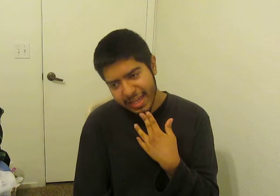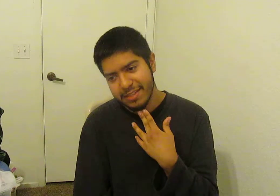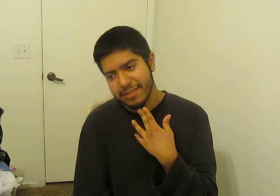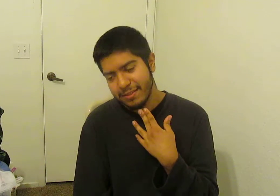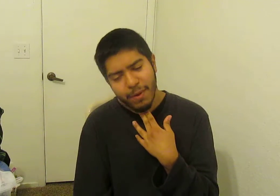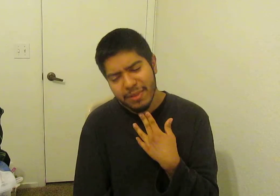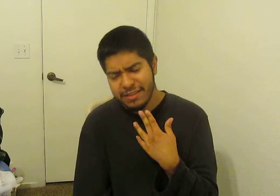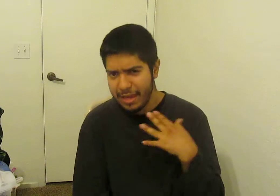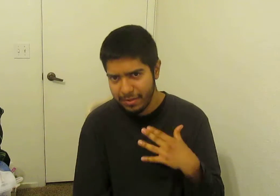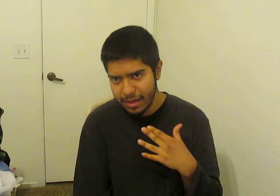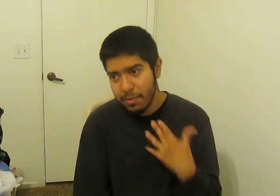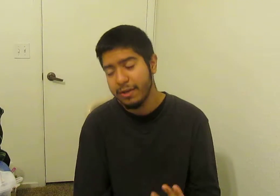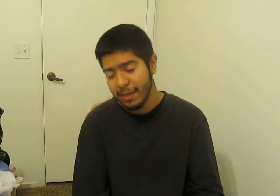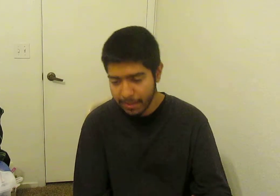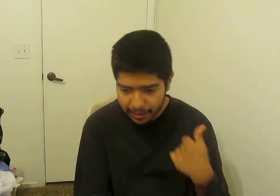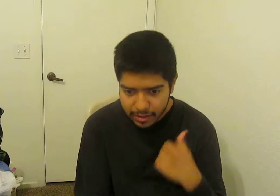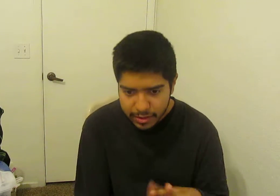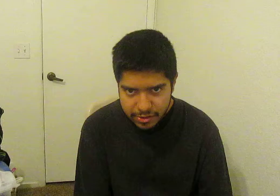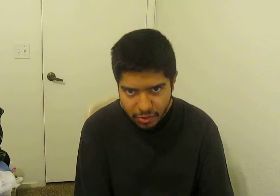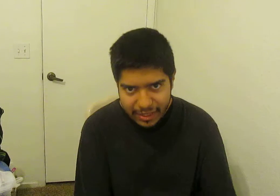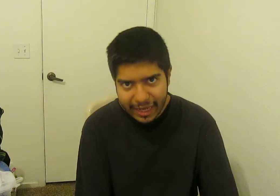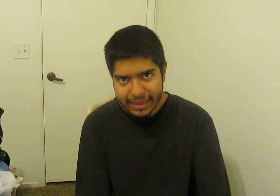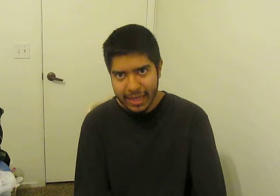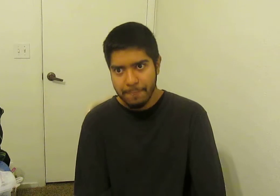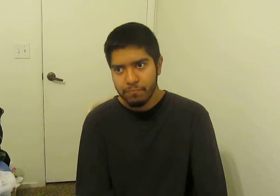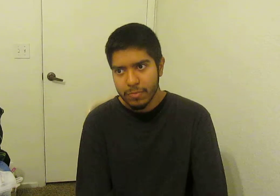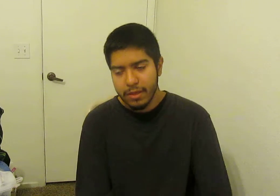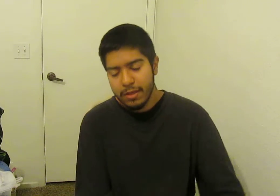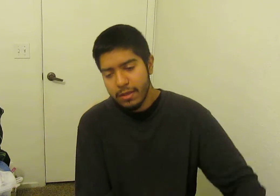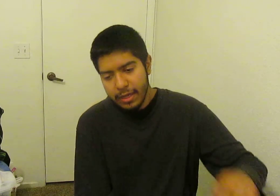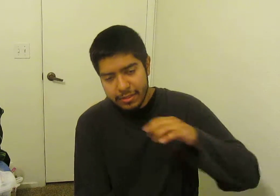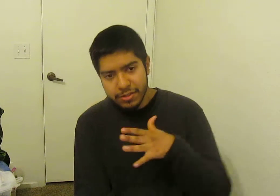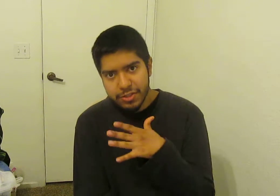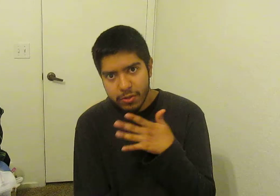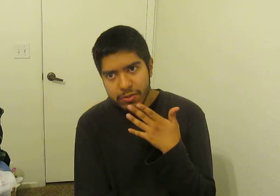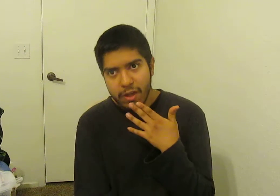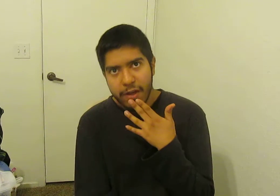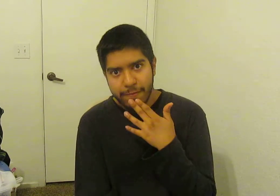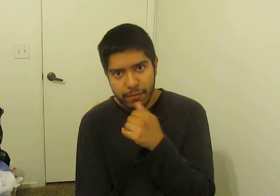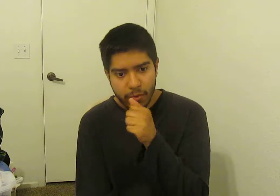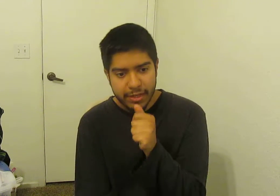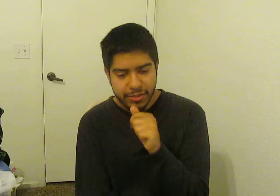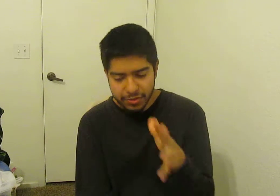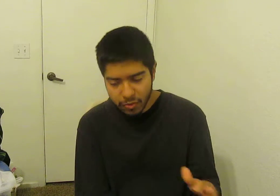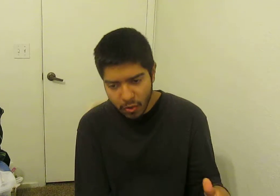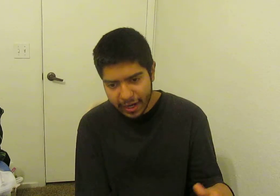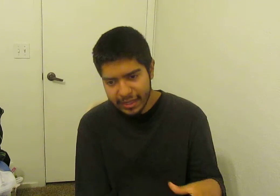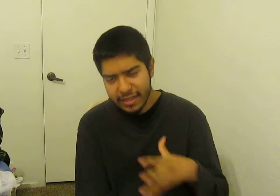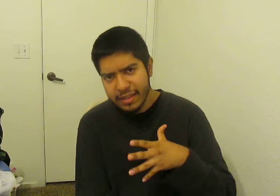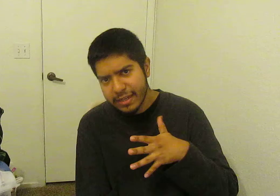is, she probably is happy that Oman came back. So, I like that. It just shows off the way she's growing. And then I like